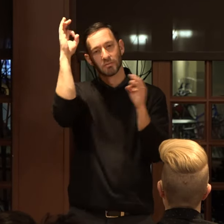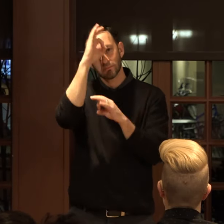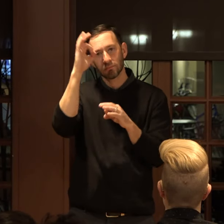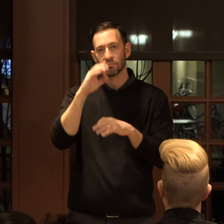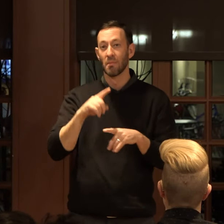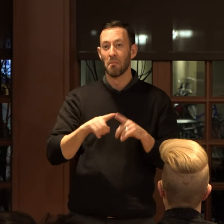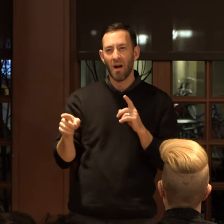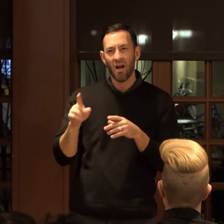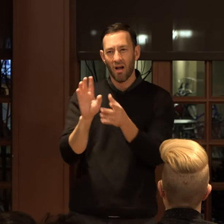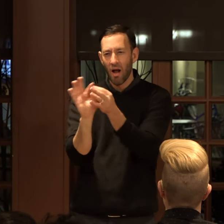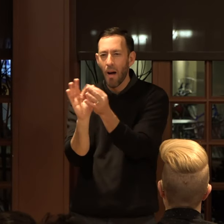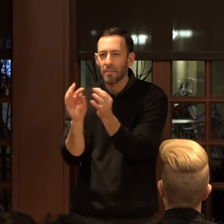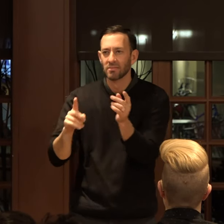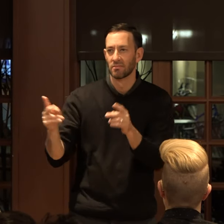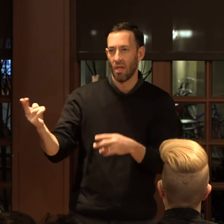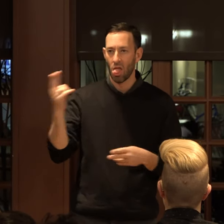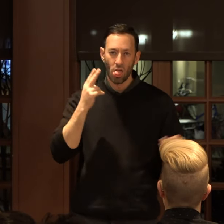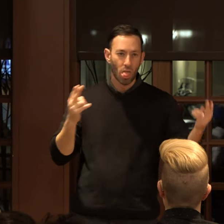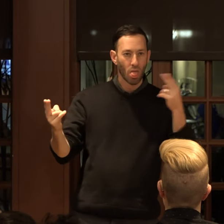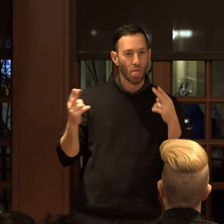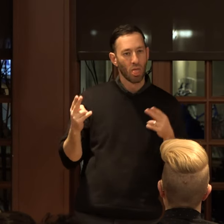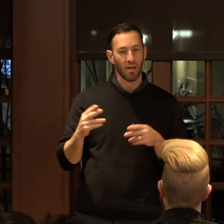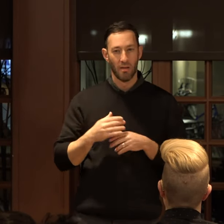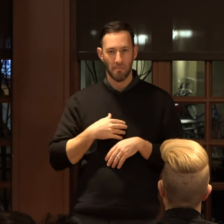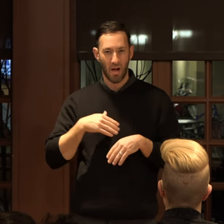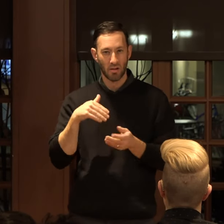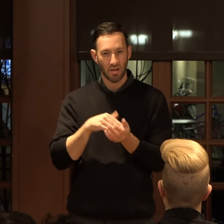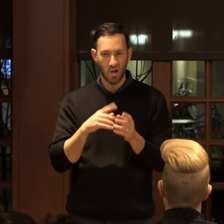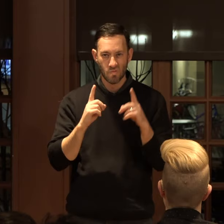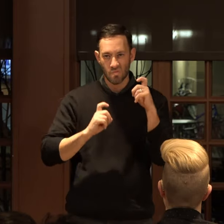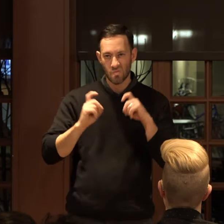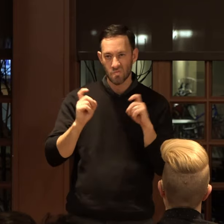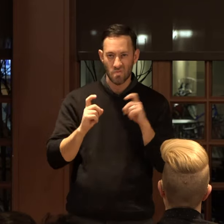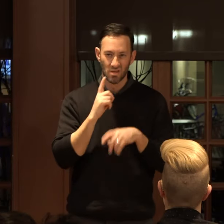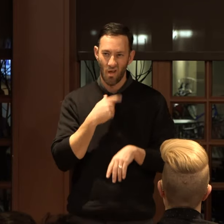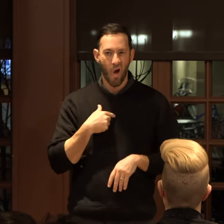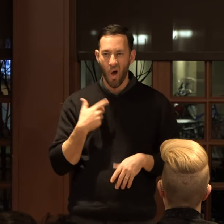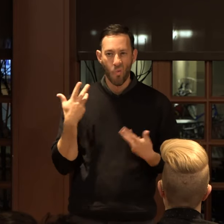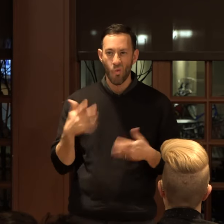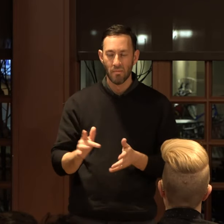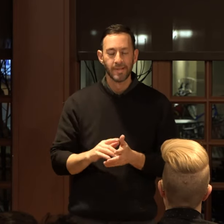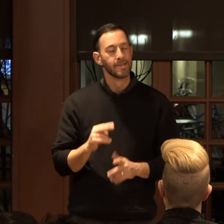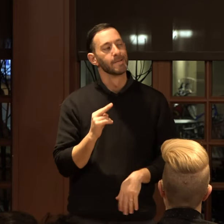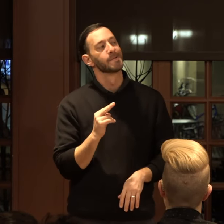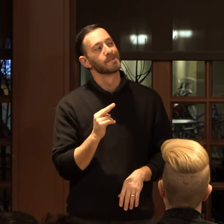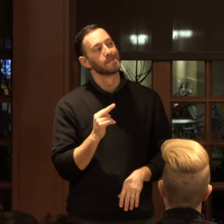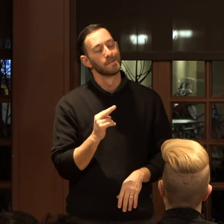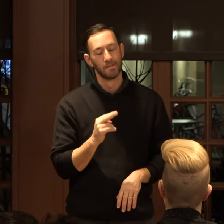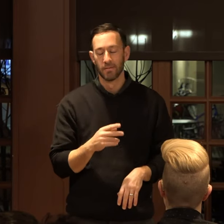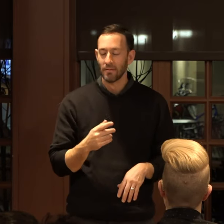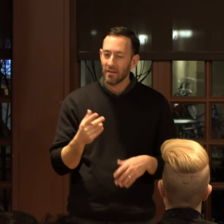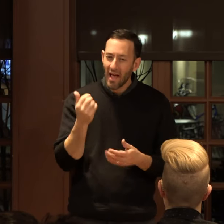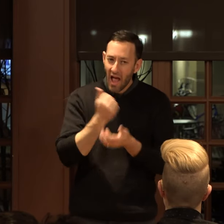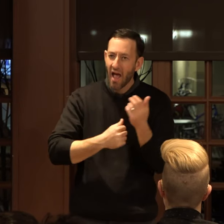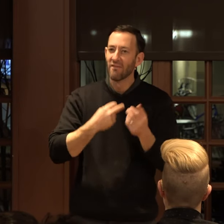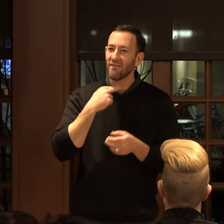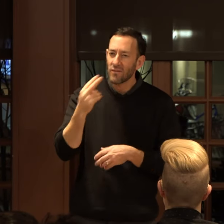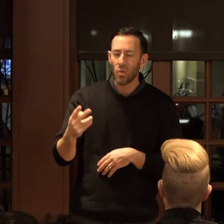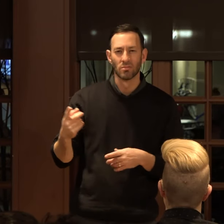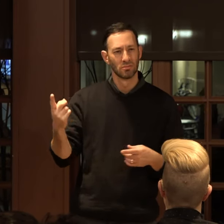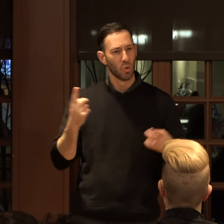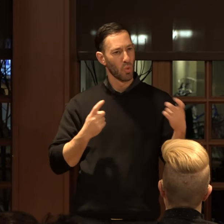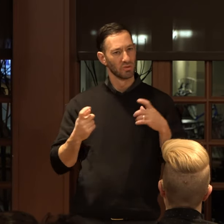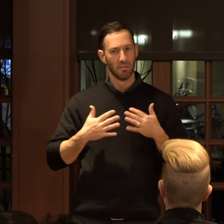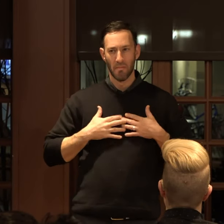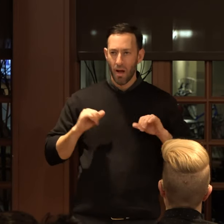it thrives in the comments strangers make to me and burrows in my doctor's eyebrows when I say I'm not interested in medicating. I hear it in every voice that questions